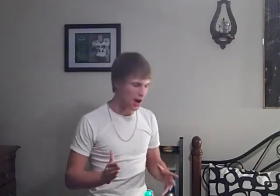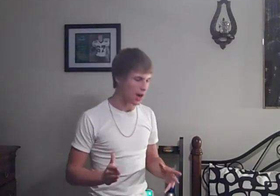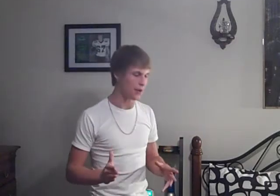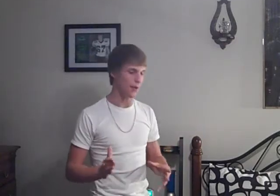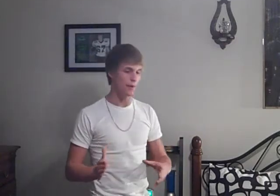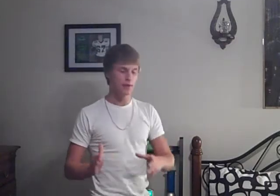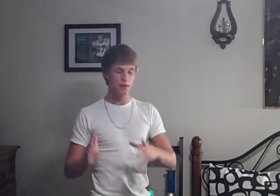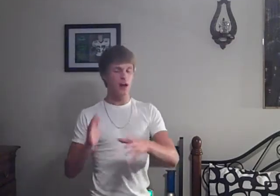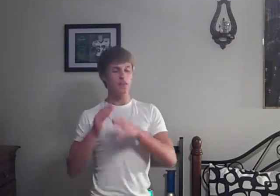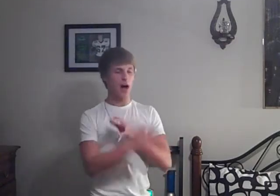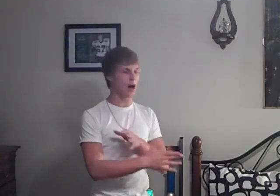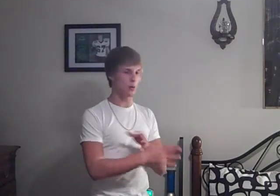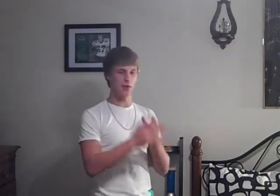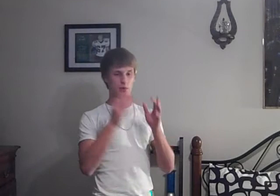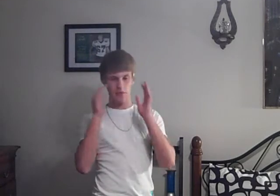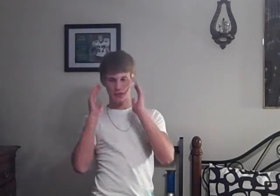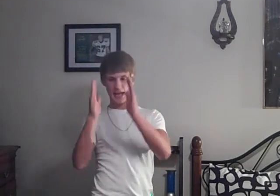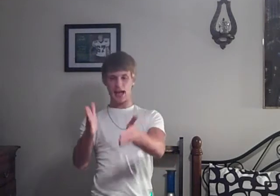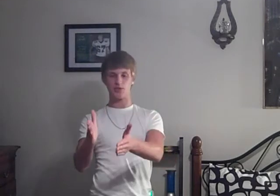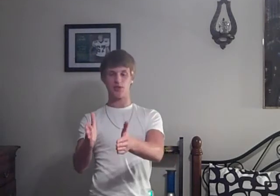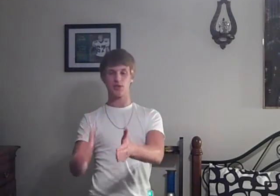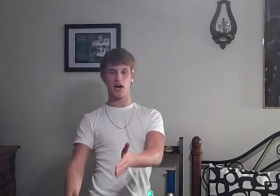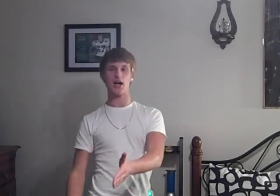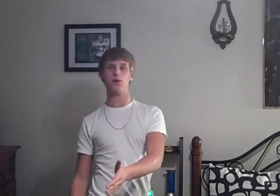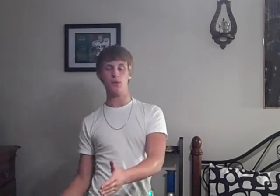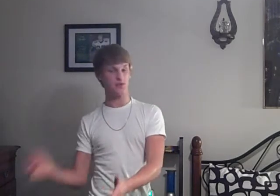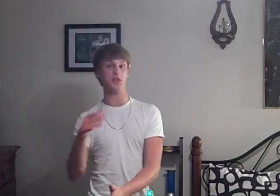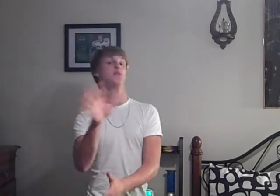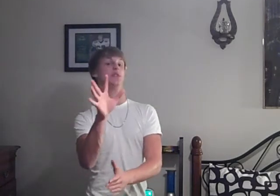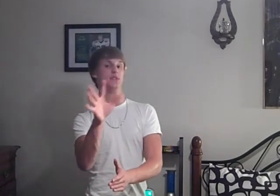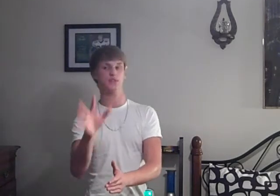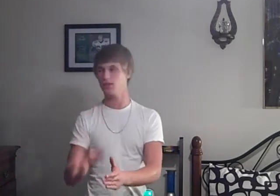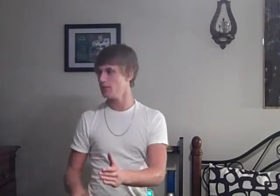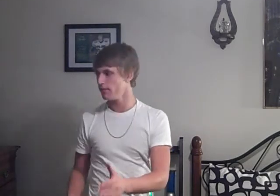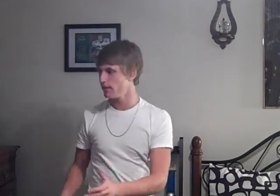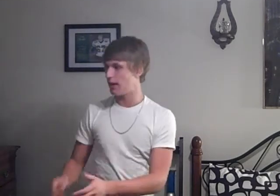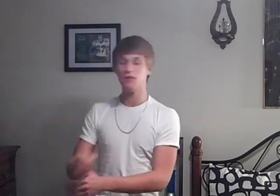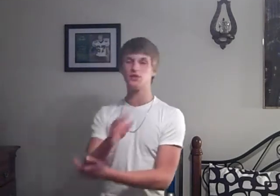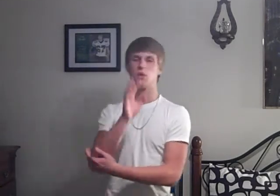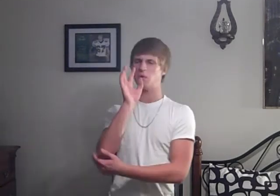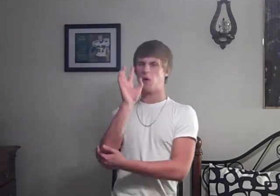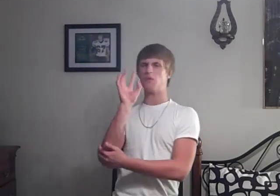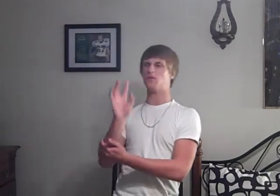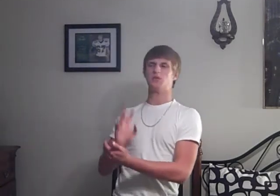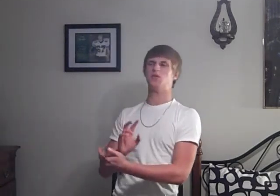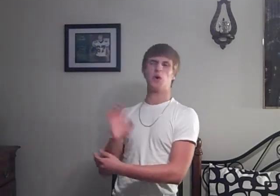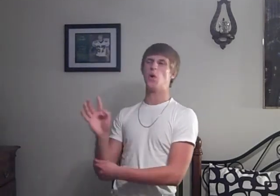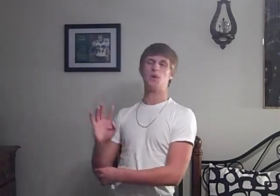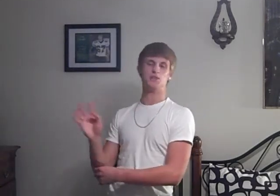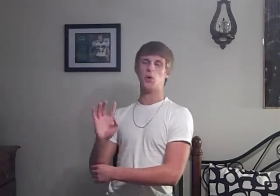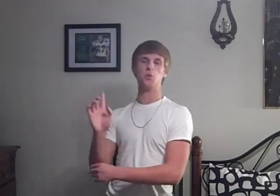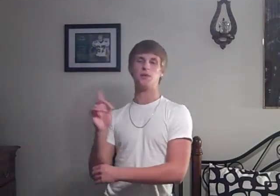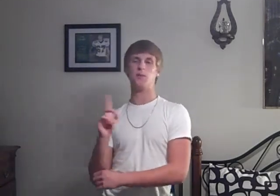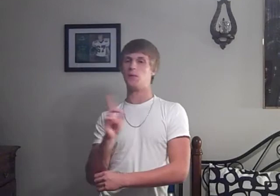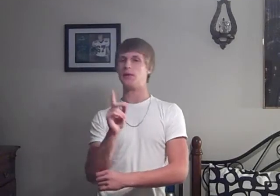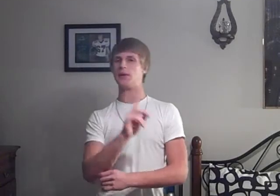the aisle Not in the aisle But you're in the cashier aisle There's a difference And there's only There's always only one